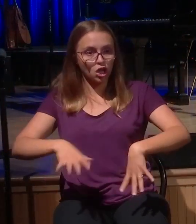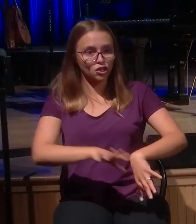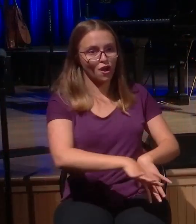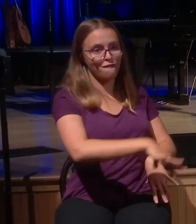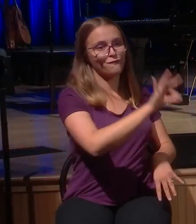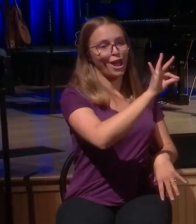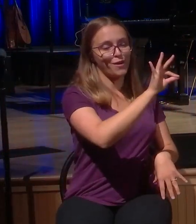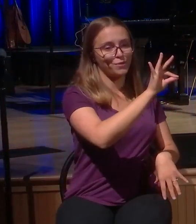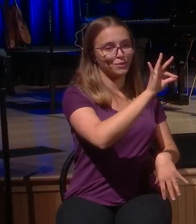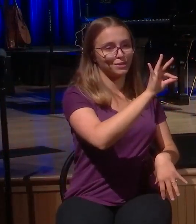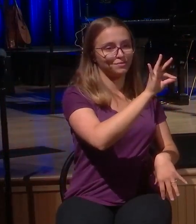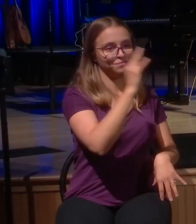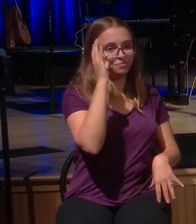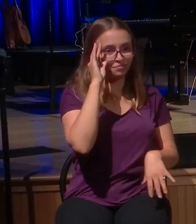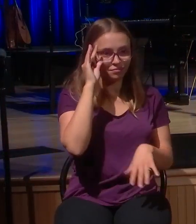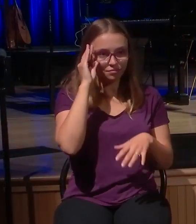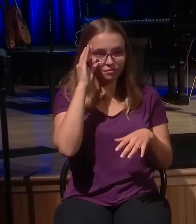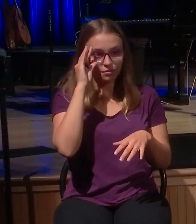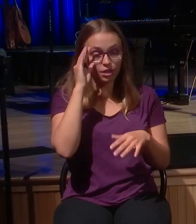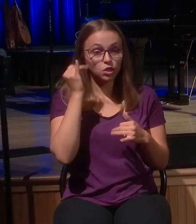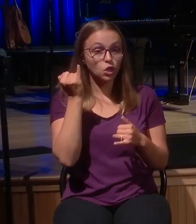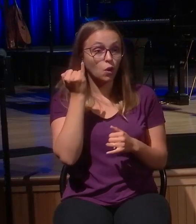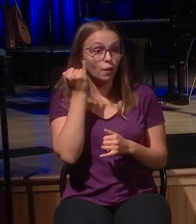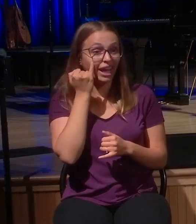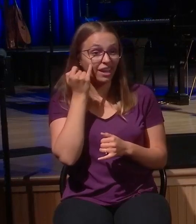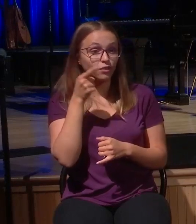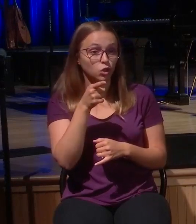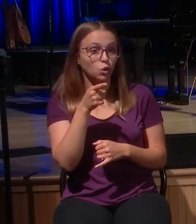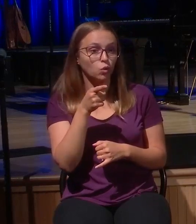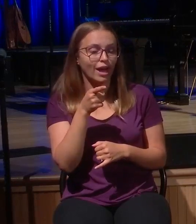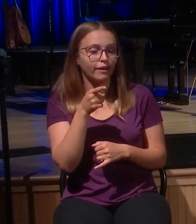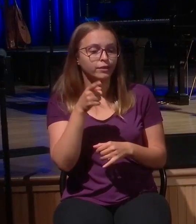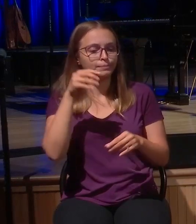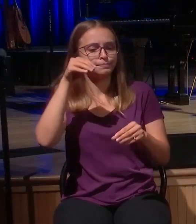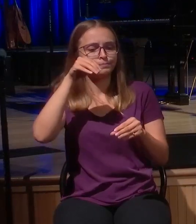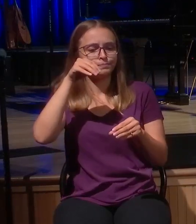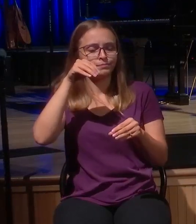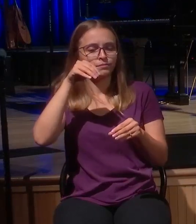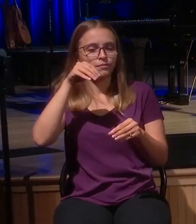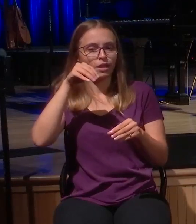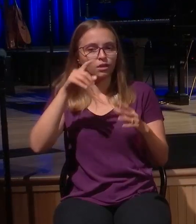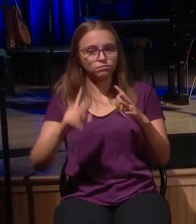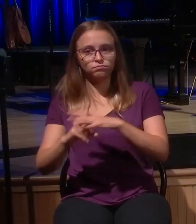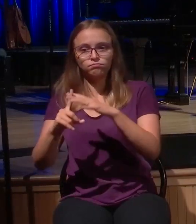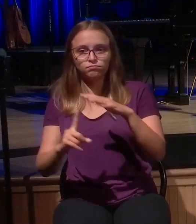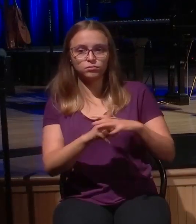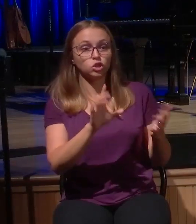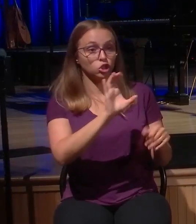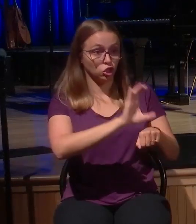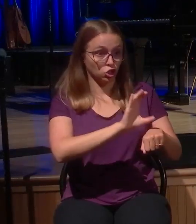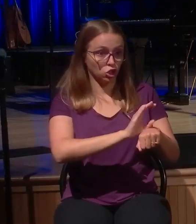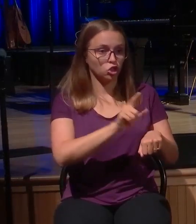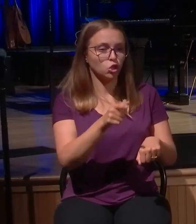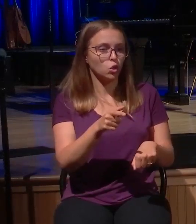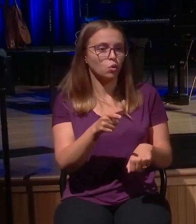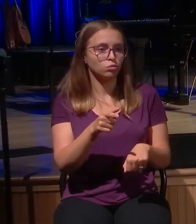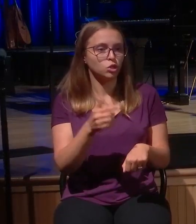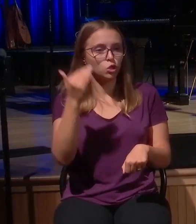of time, you are familiar with these stories. It's the stories about the lost becoming found, the dead becoming alive,